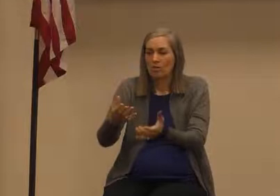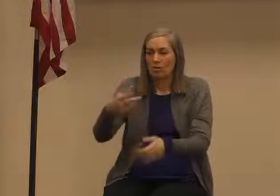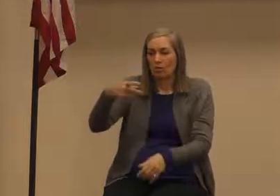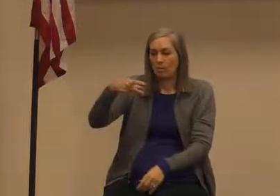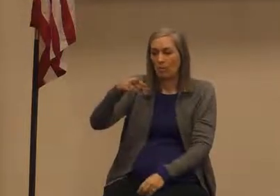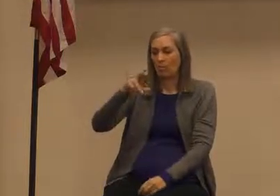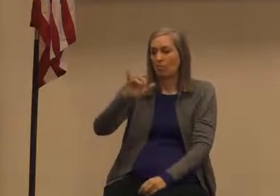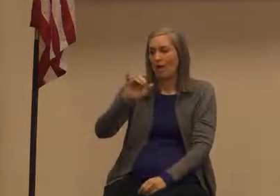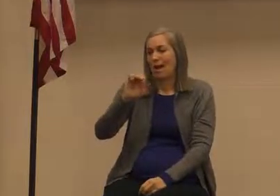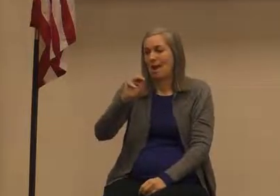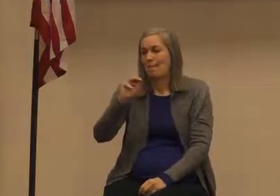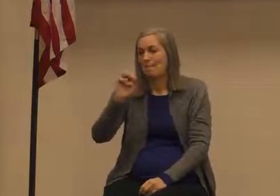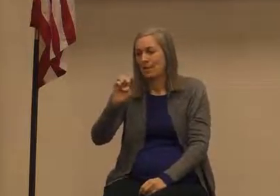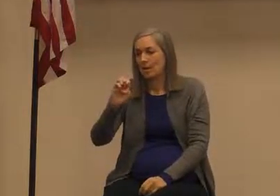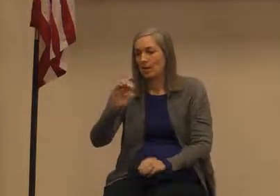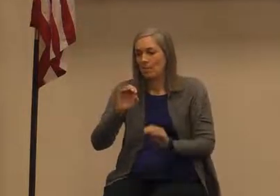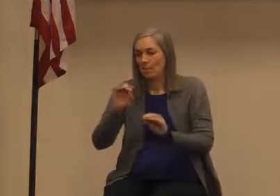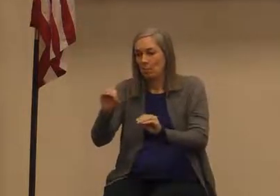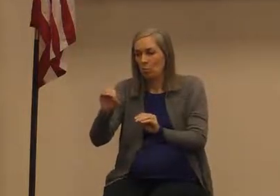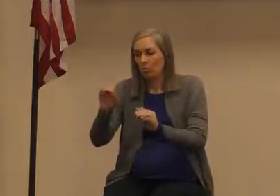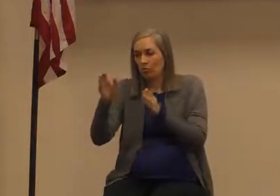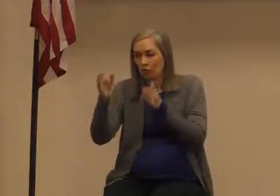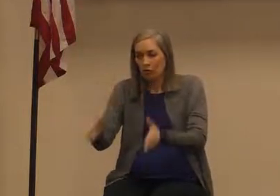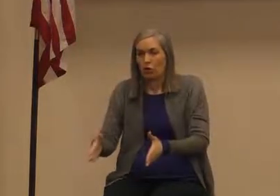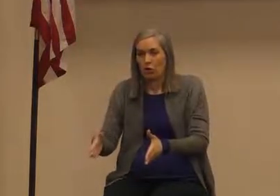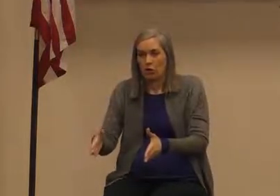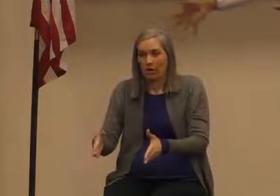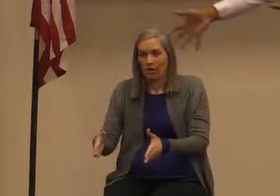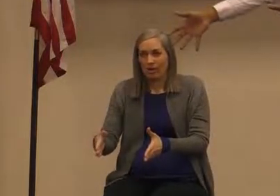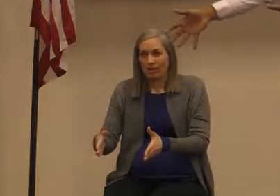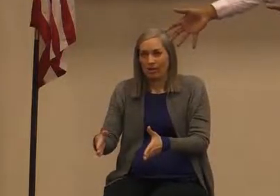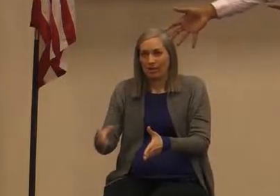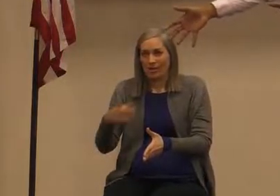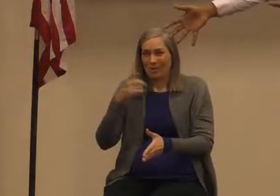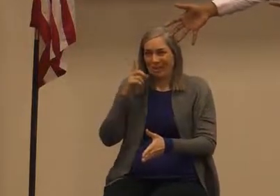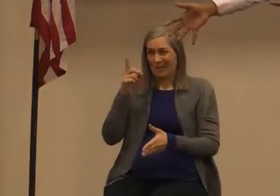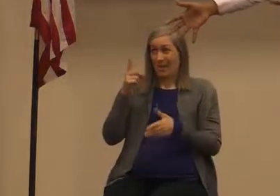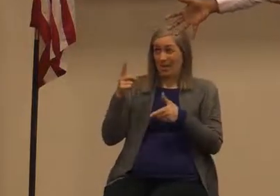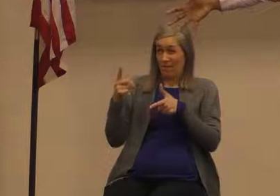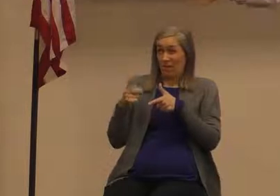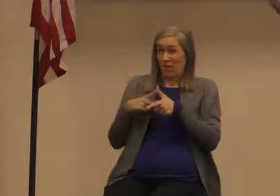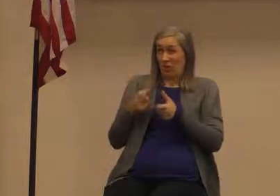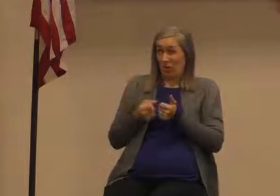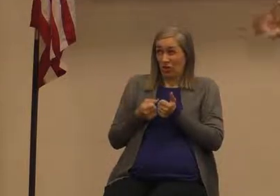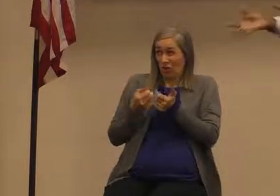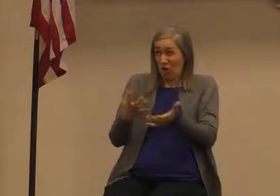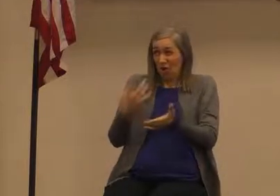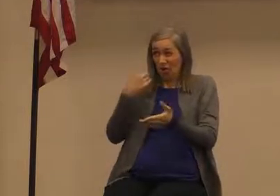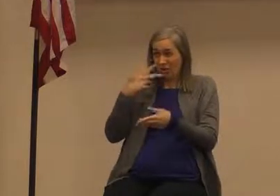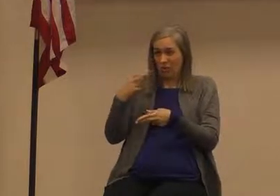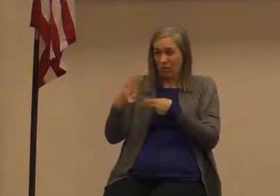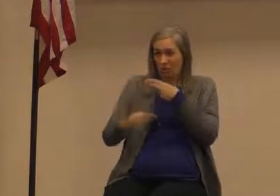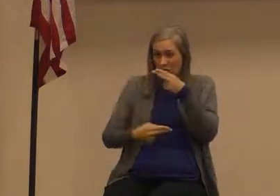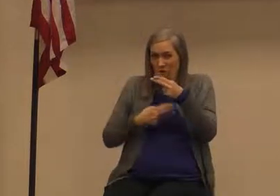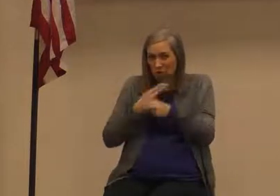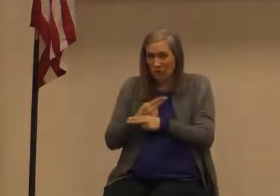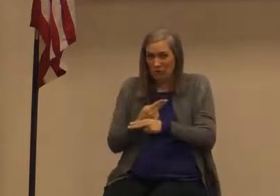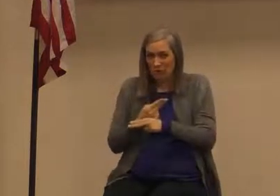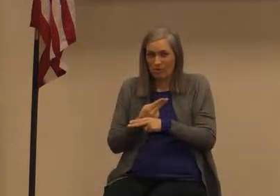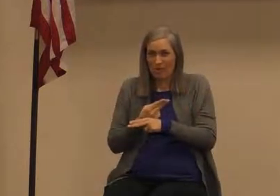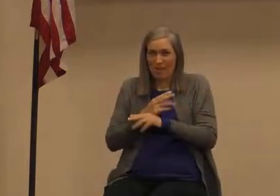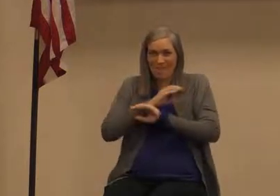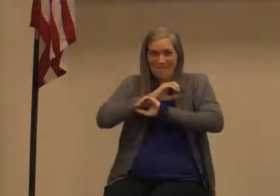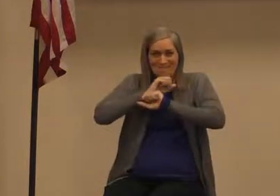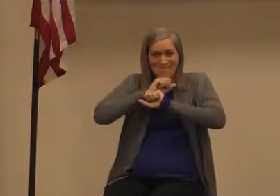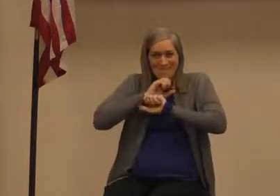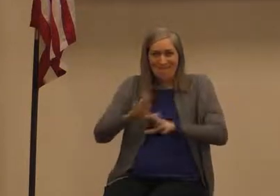okay the first cause of the universe before whom there was no other cause okay who was not created by any other cause so that's